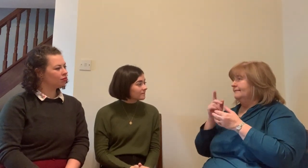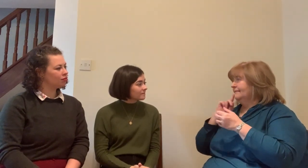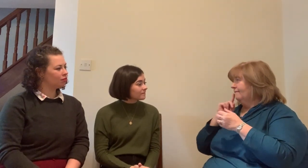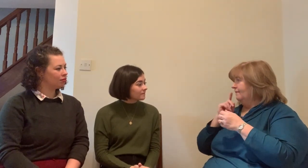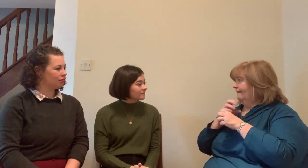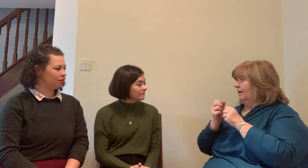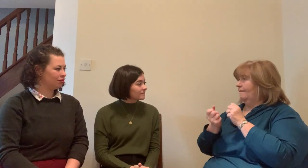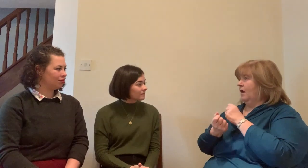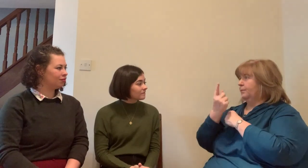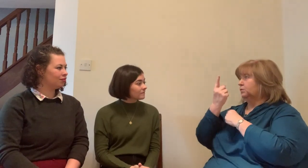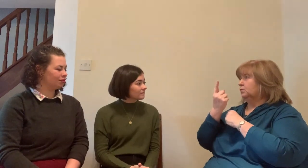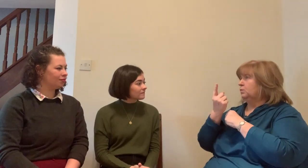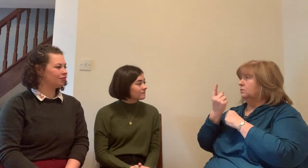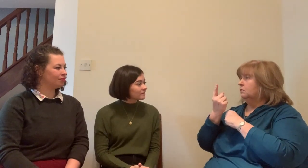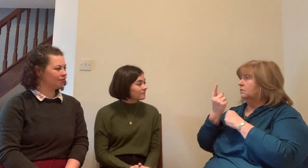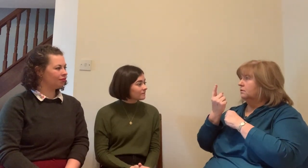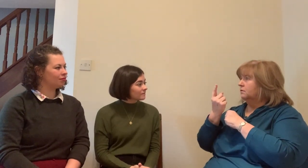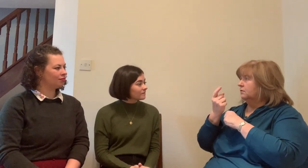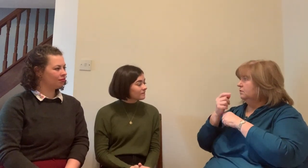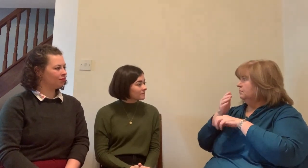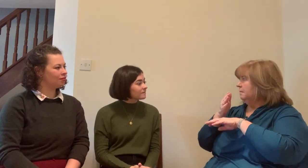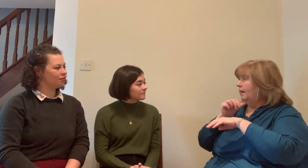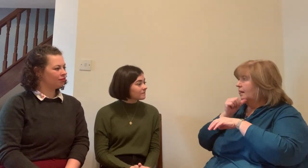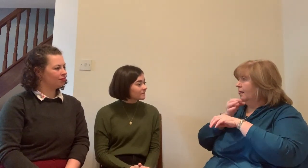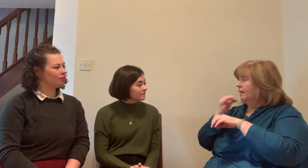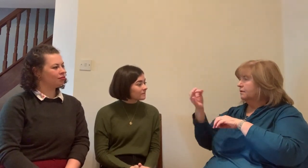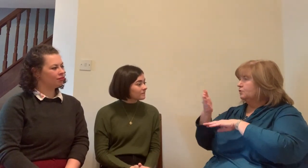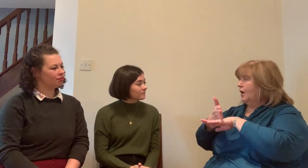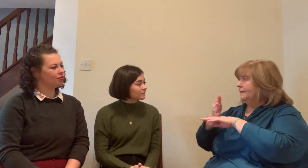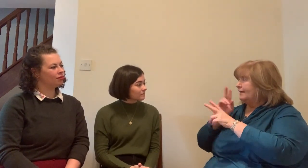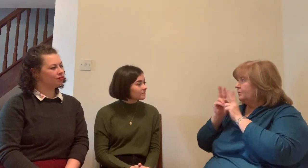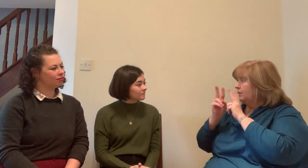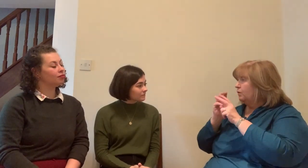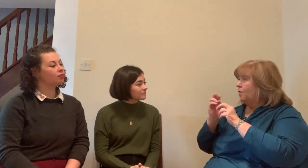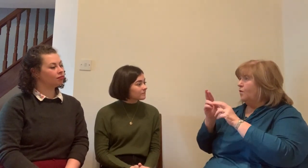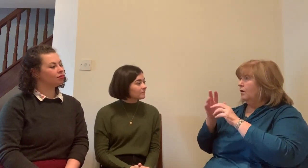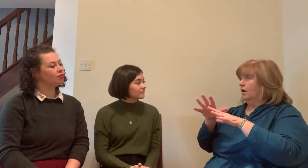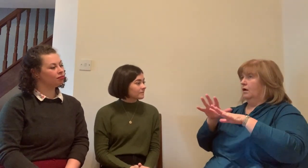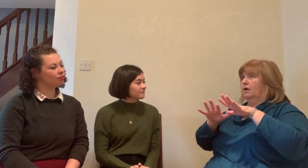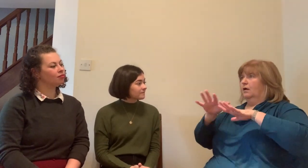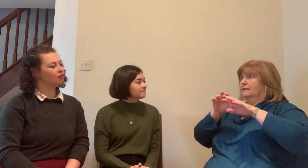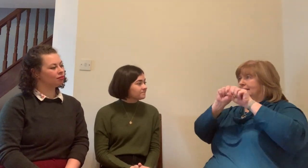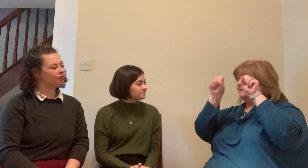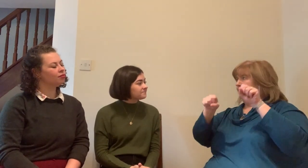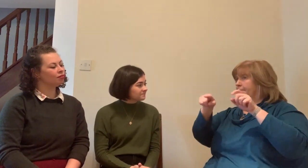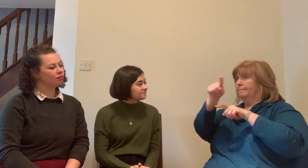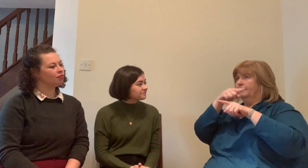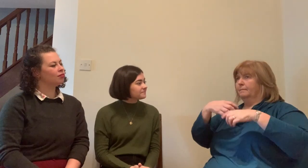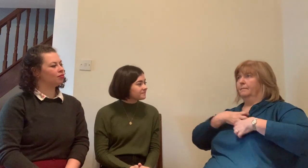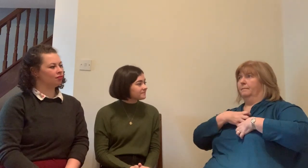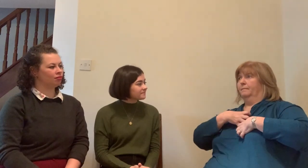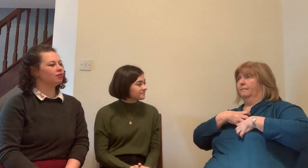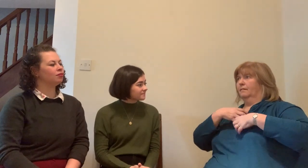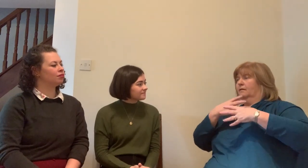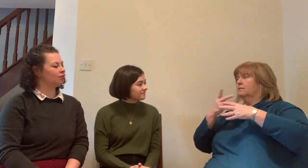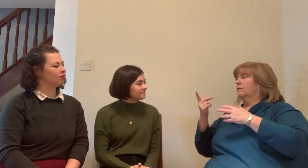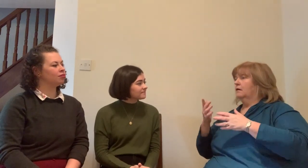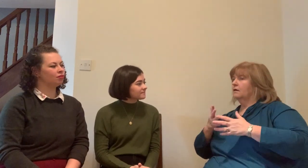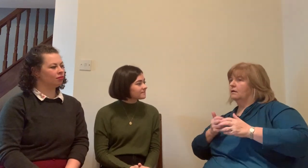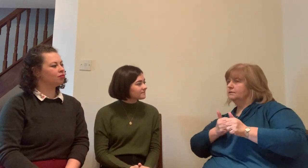It's interesting we take years to build that rapport with the deaf community but you have it there. Exactly. You have it there. Gosh it's so interesting.